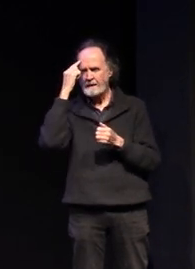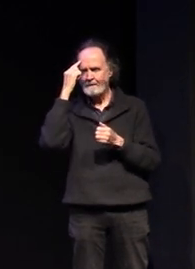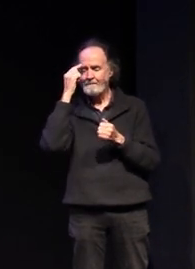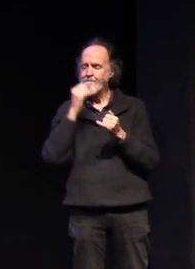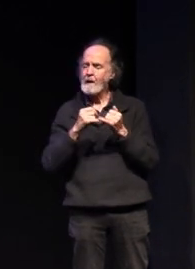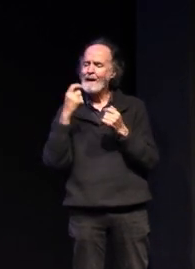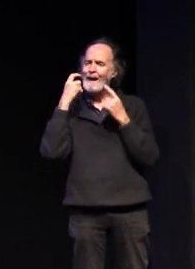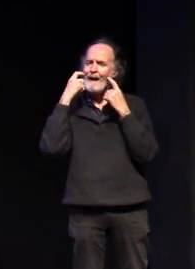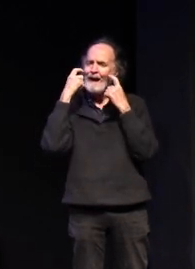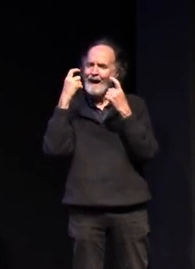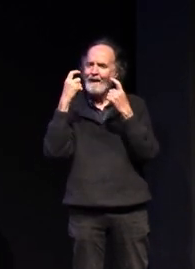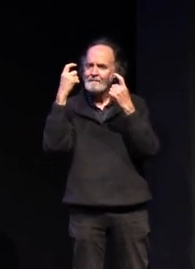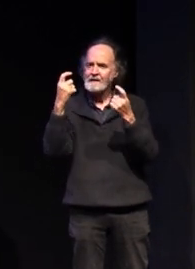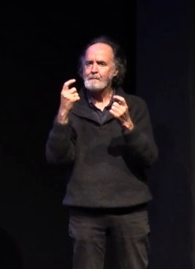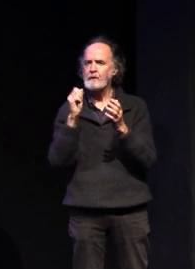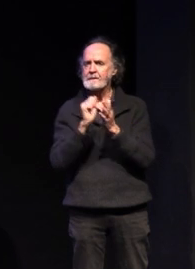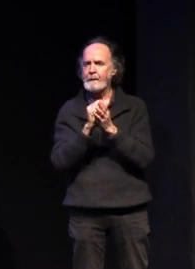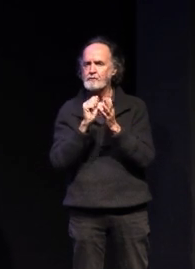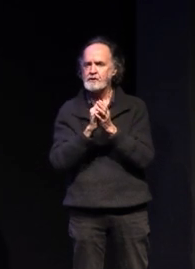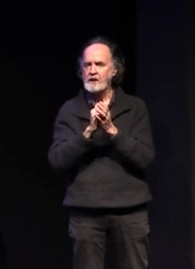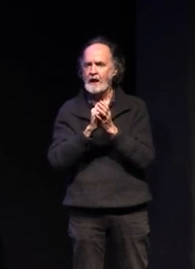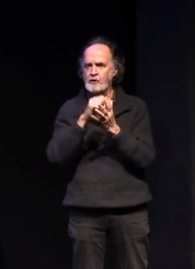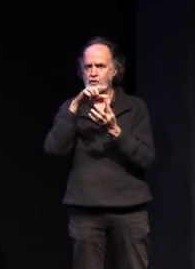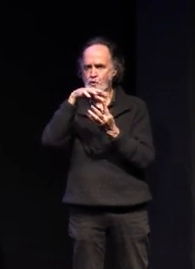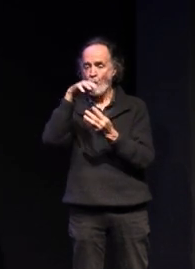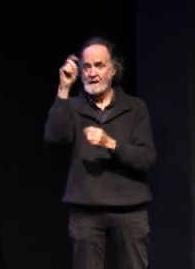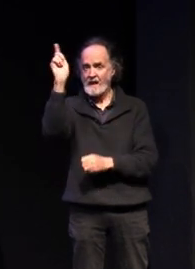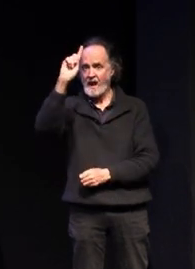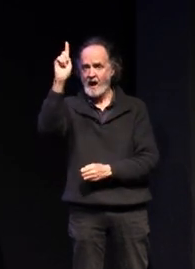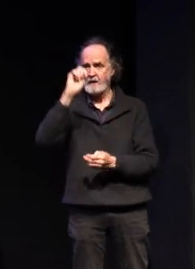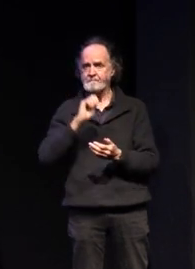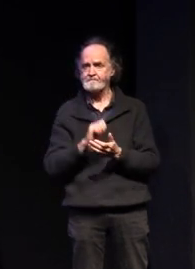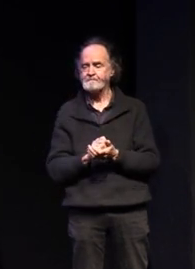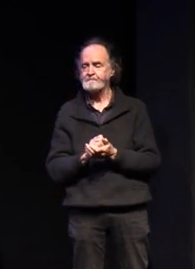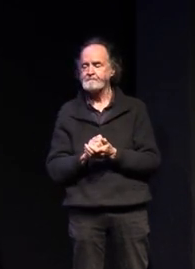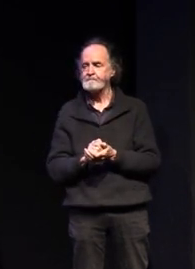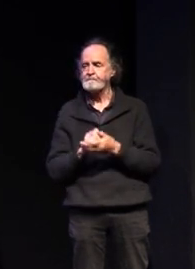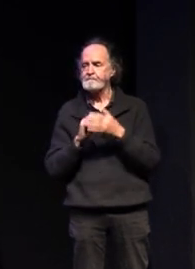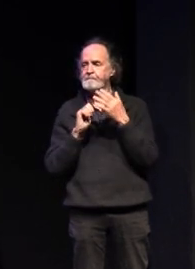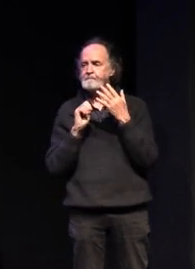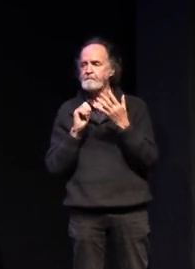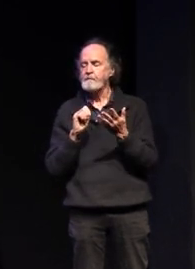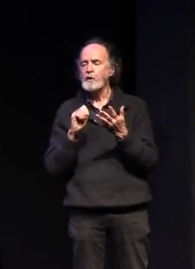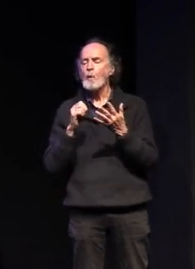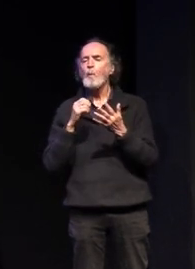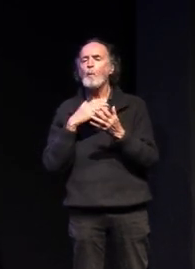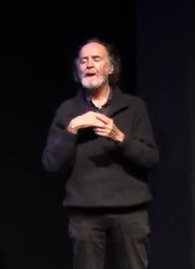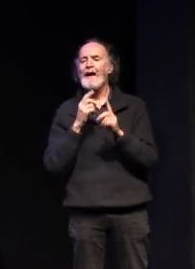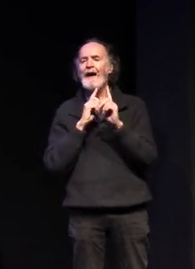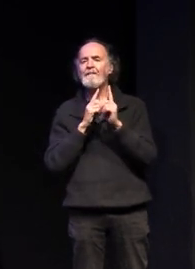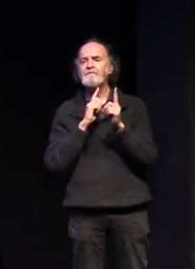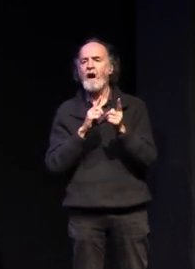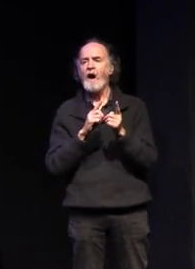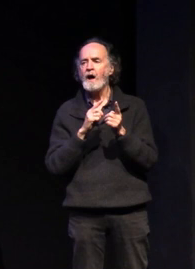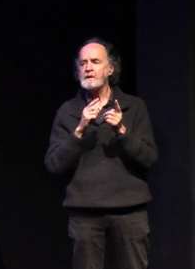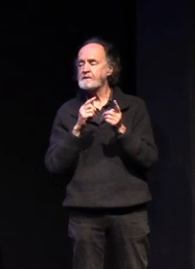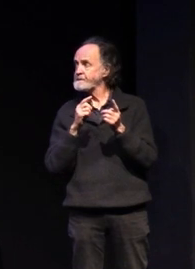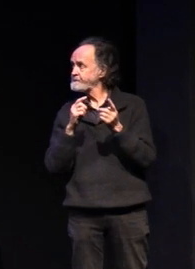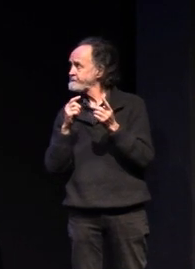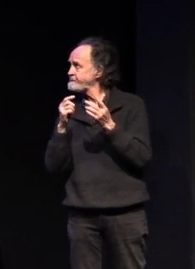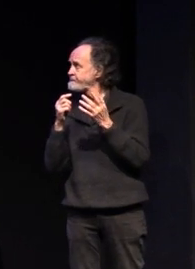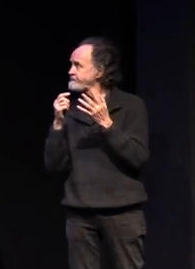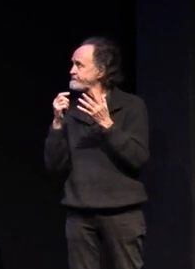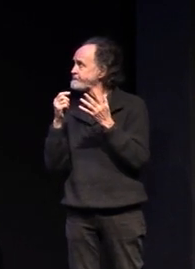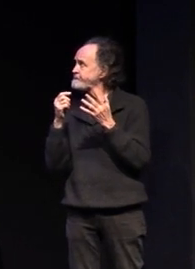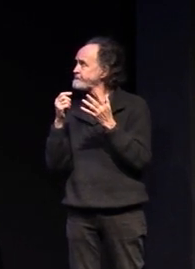choices and i'll come to that in a bit more detail in a moment our recommendation is five students a very small number of our students